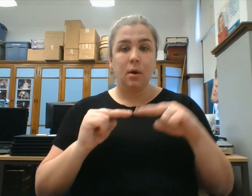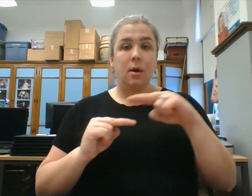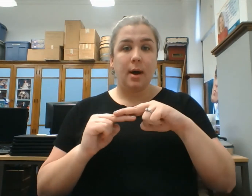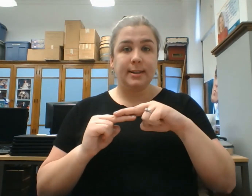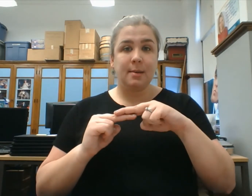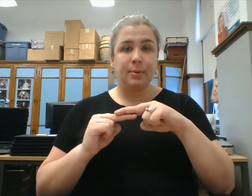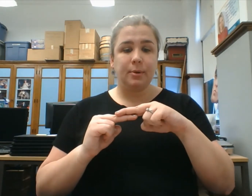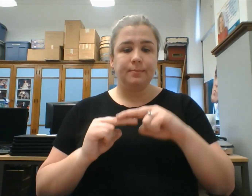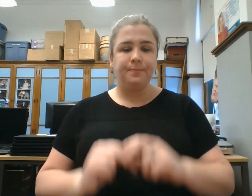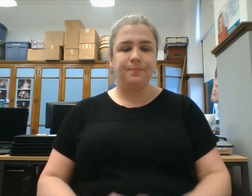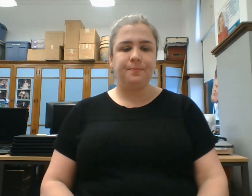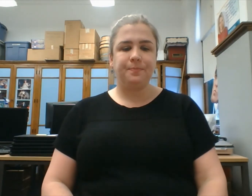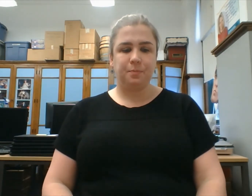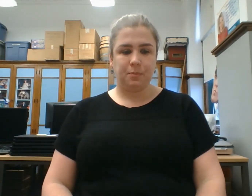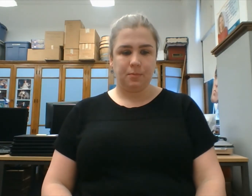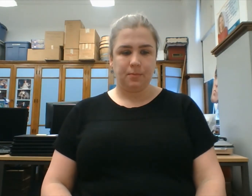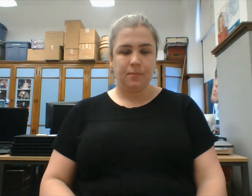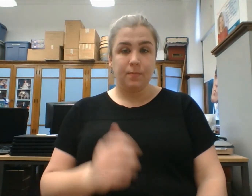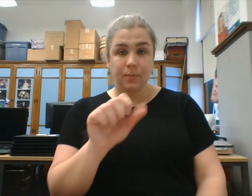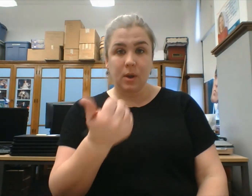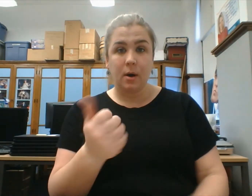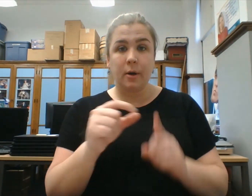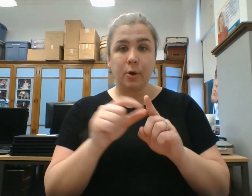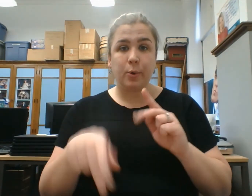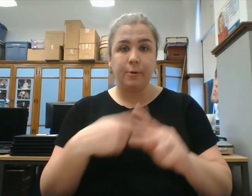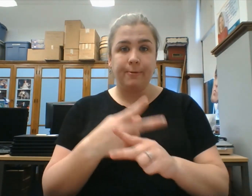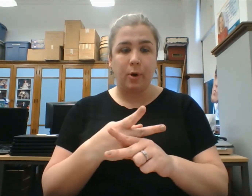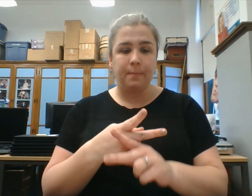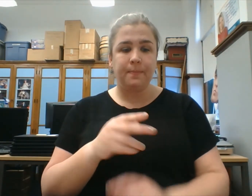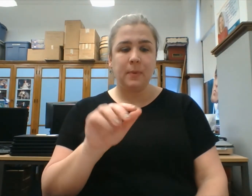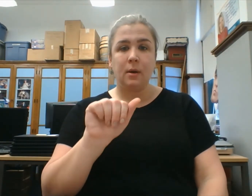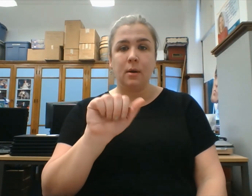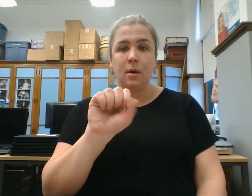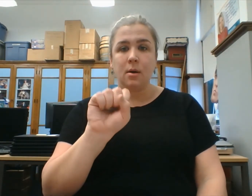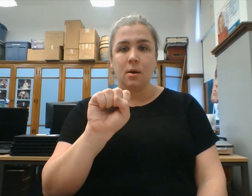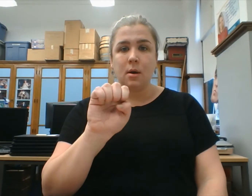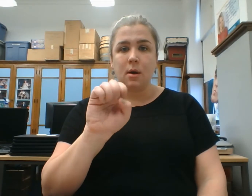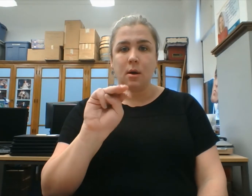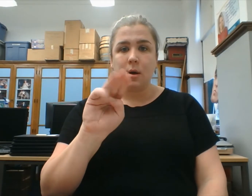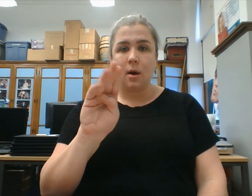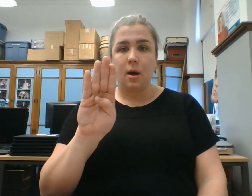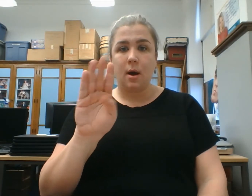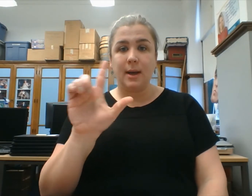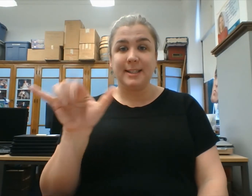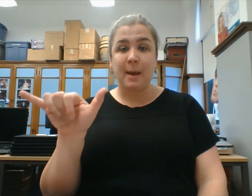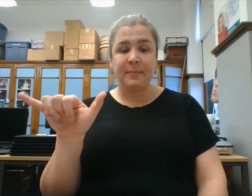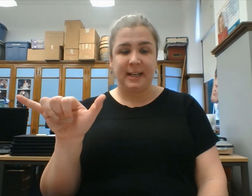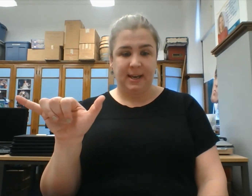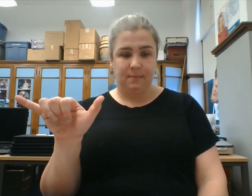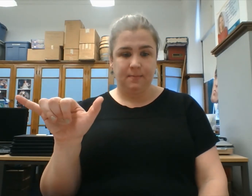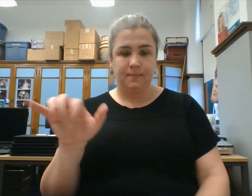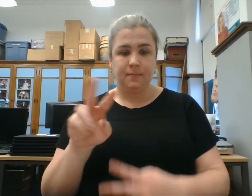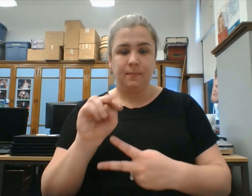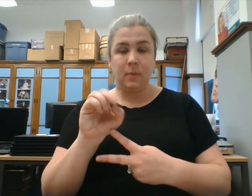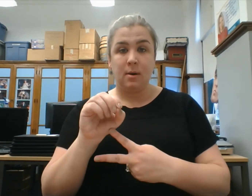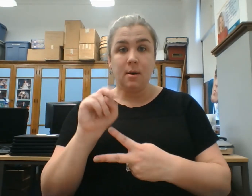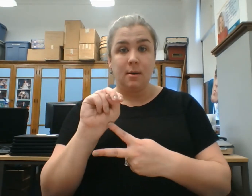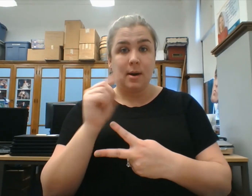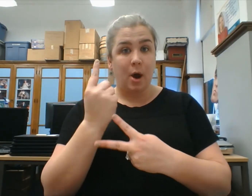Assemble. Another word form. Assembly. Noun